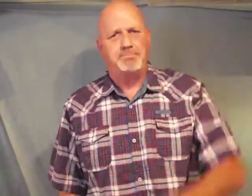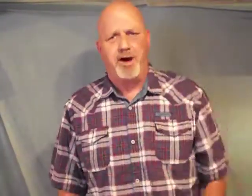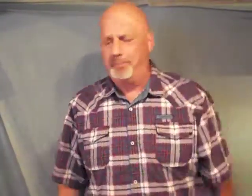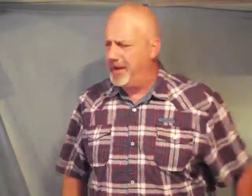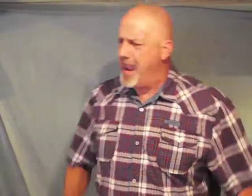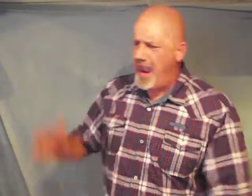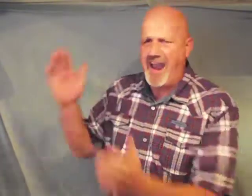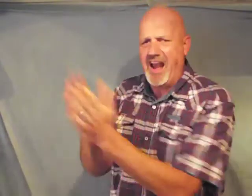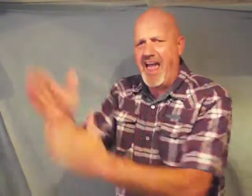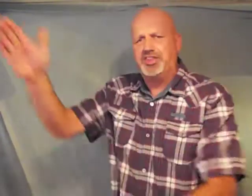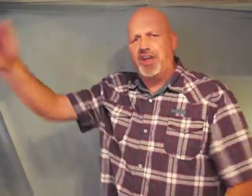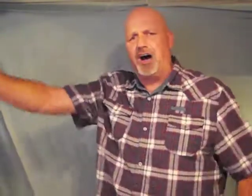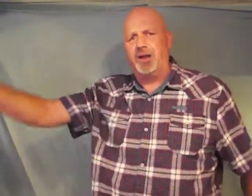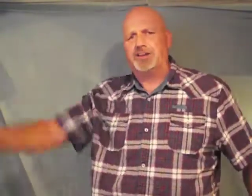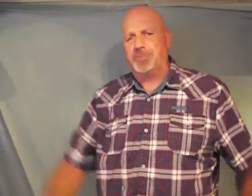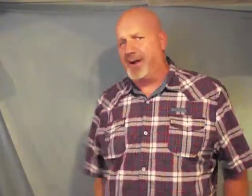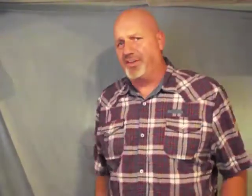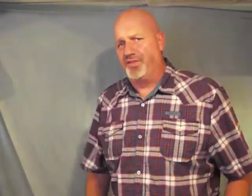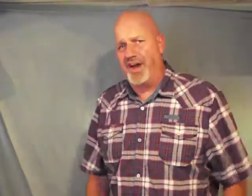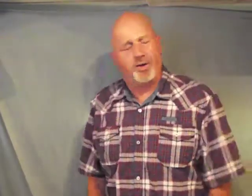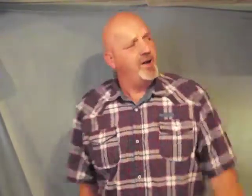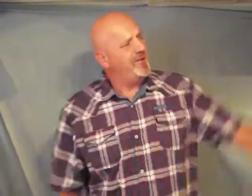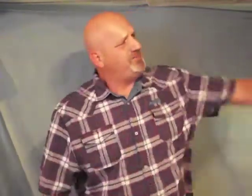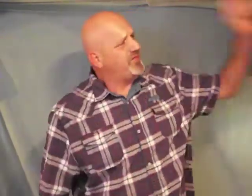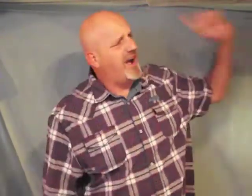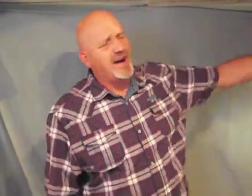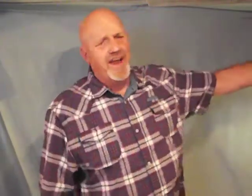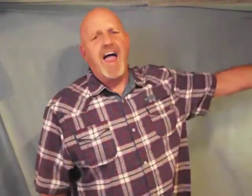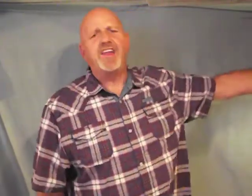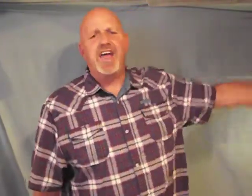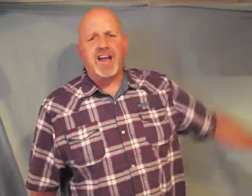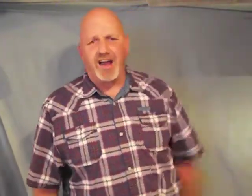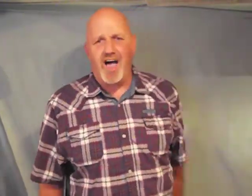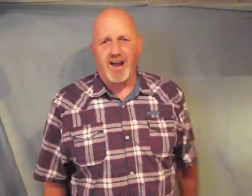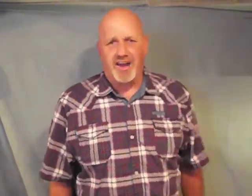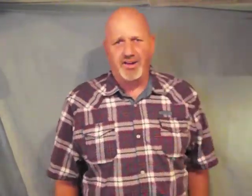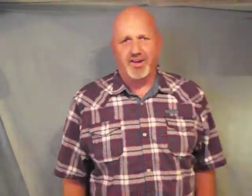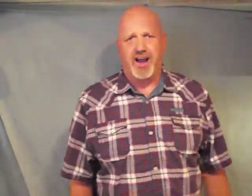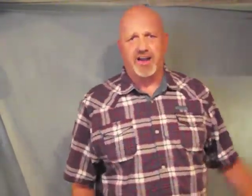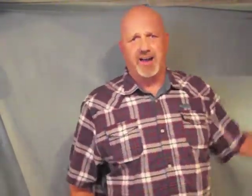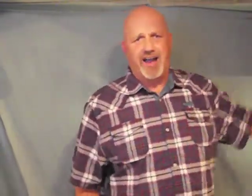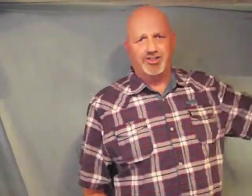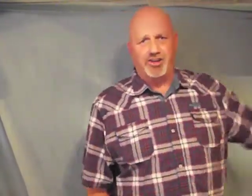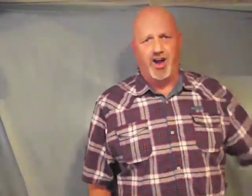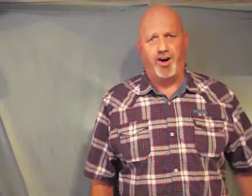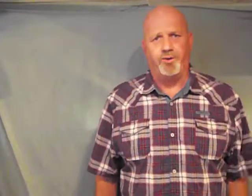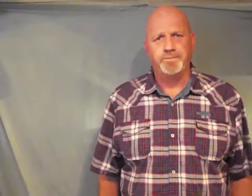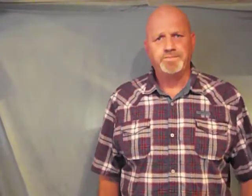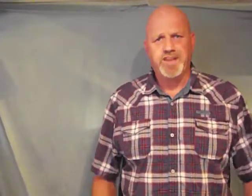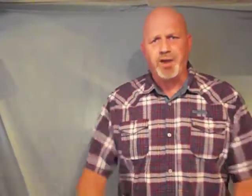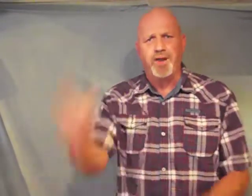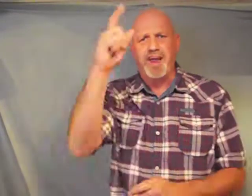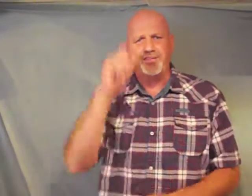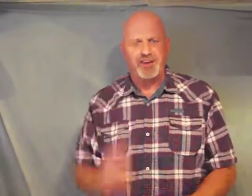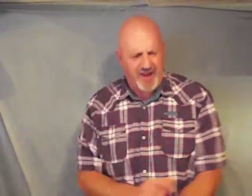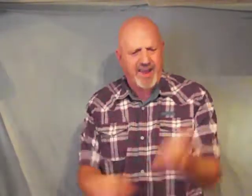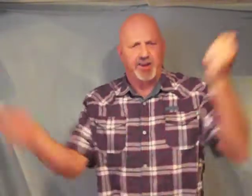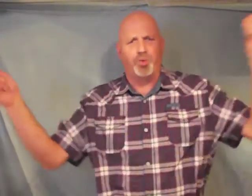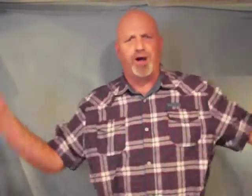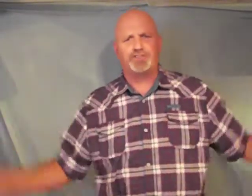pulpit and let the Holy Spirit flow tear down that clock in your congregation hall get rid of it take your watch